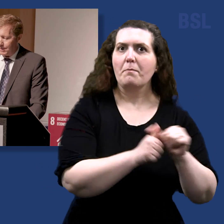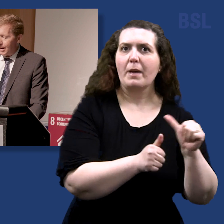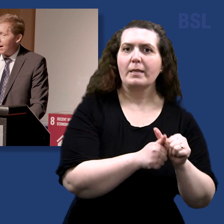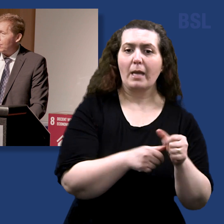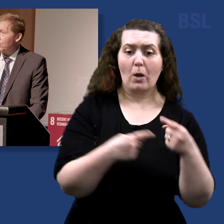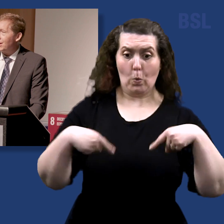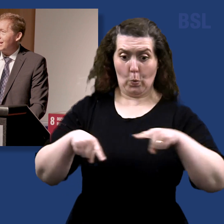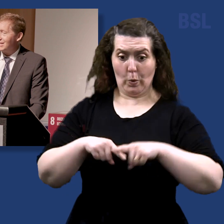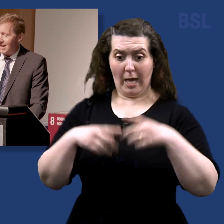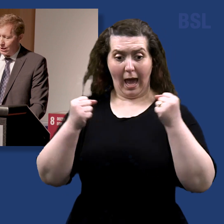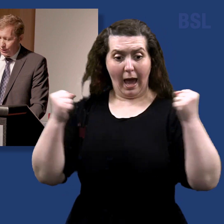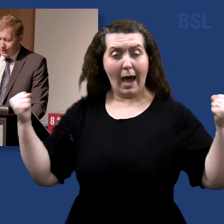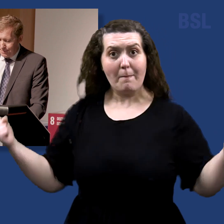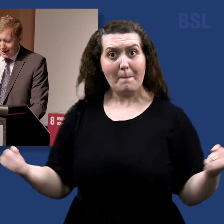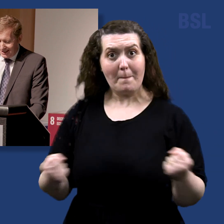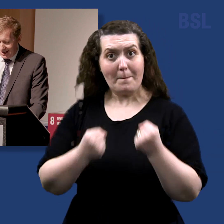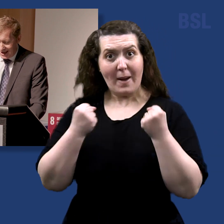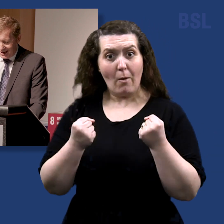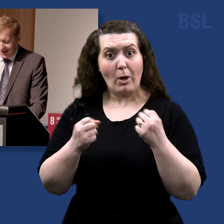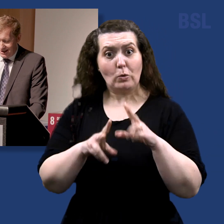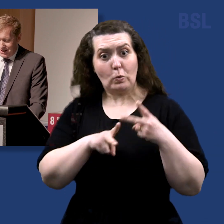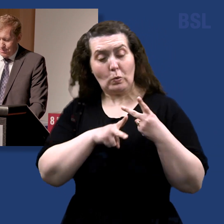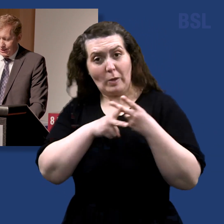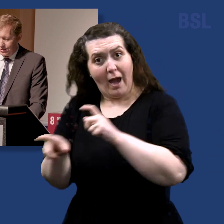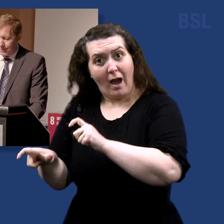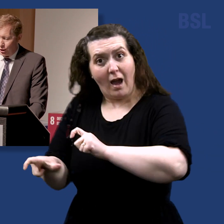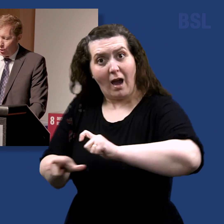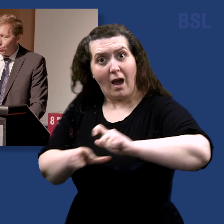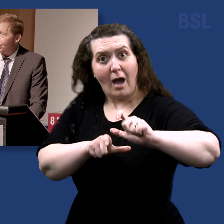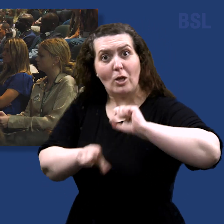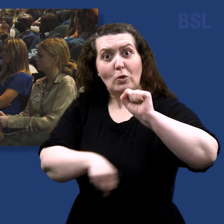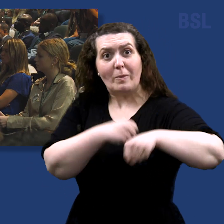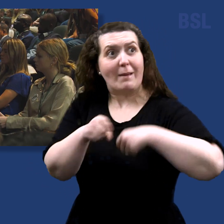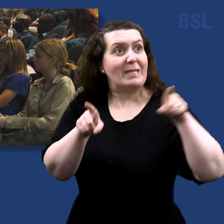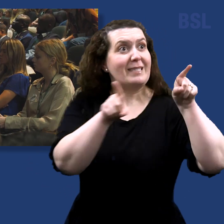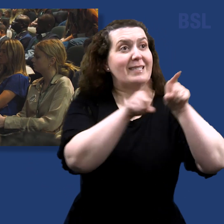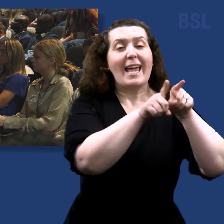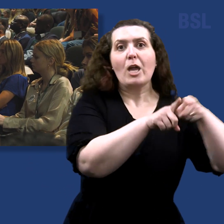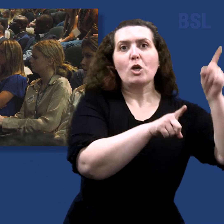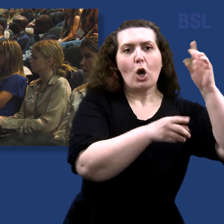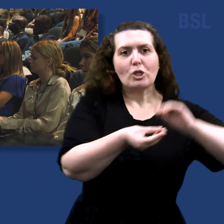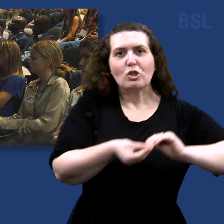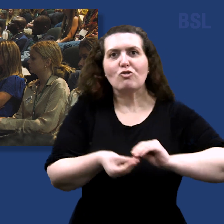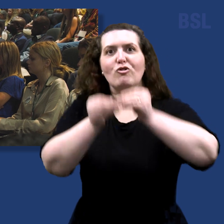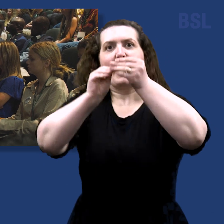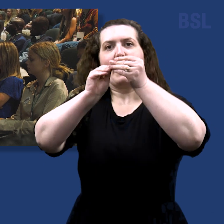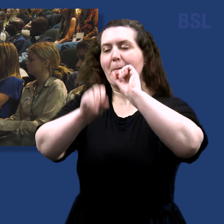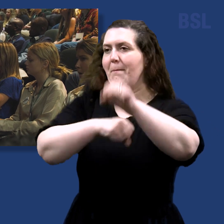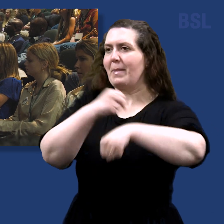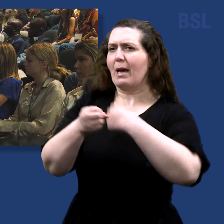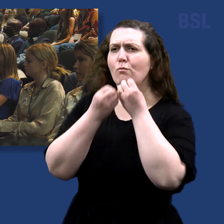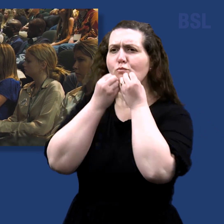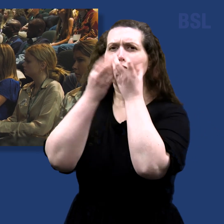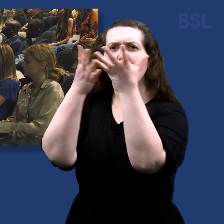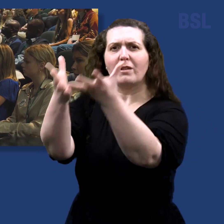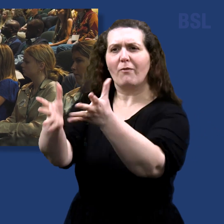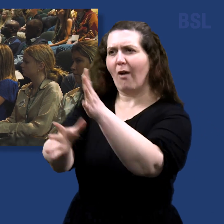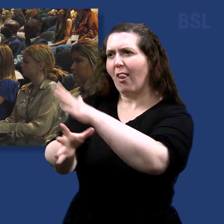the power within us not only to maintain but to be co-creators with God in beautifying and replenishing the earth.